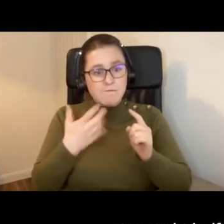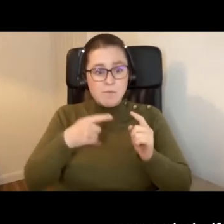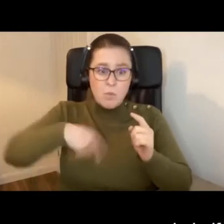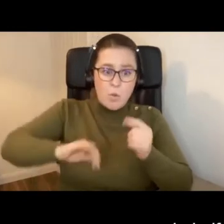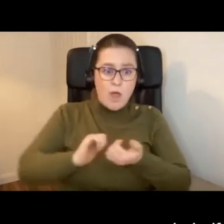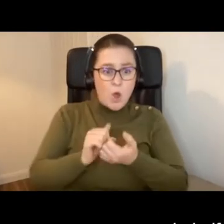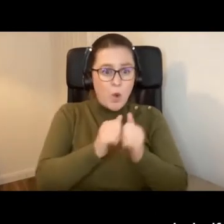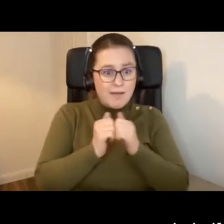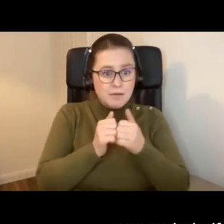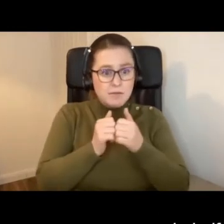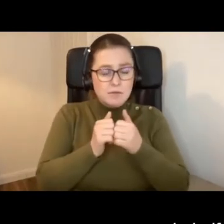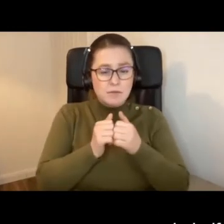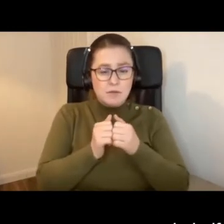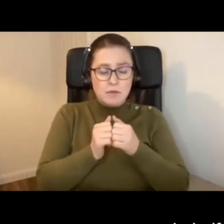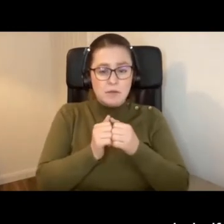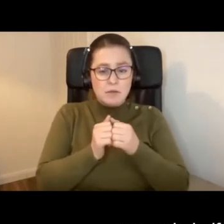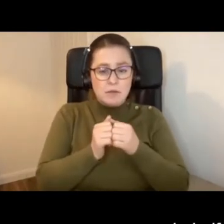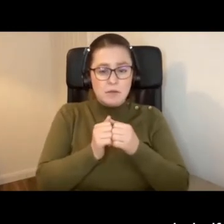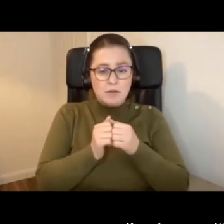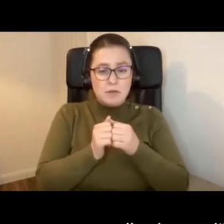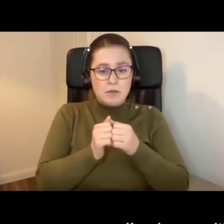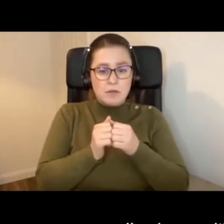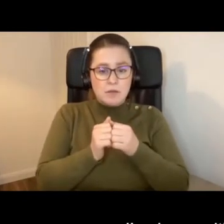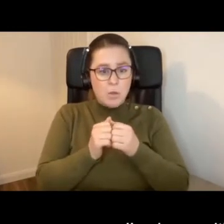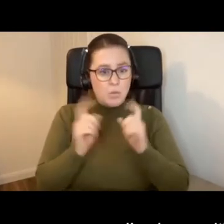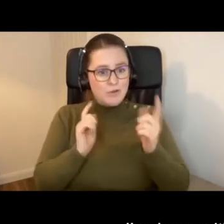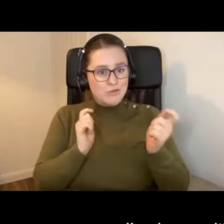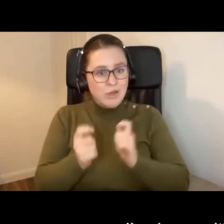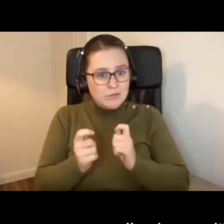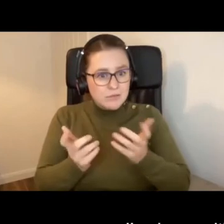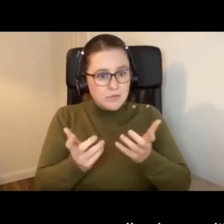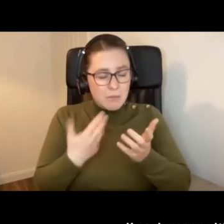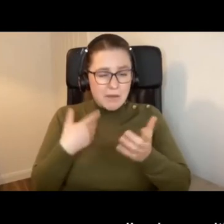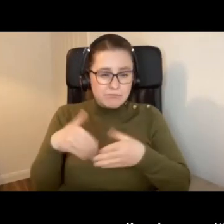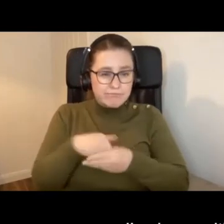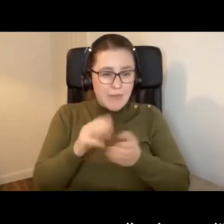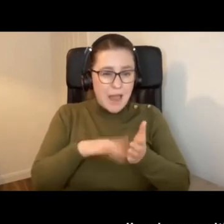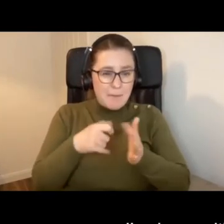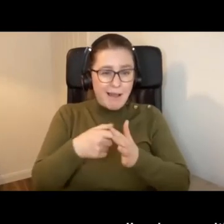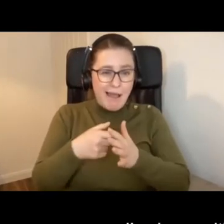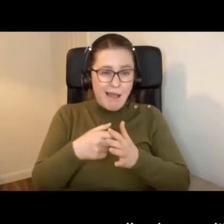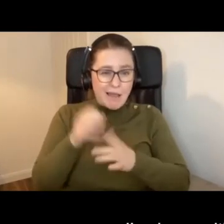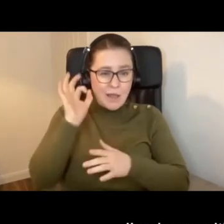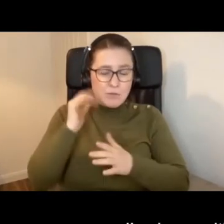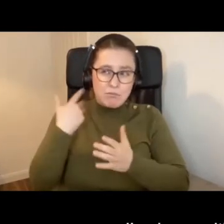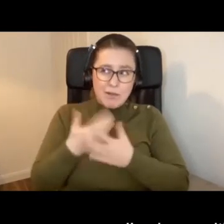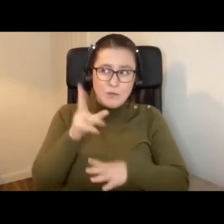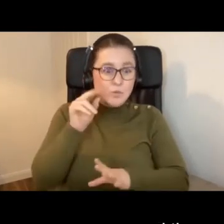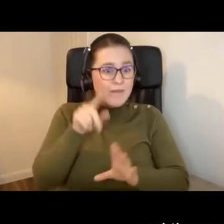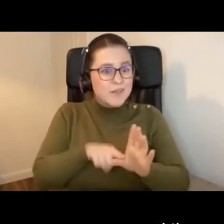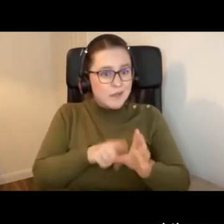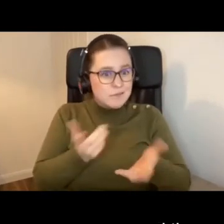how things have changed. I've been with Milton Keynes Council for over 12 years and